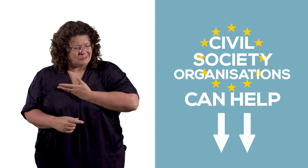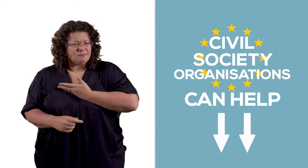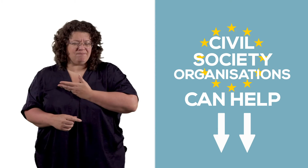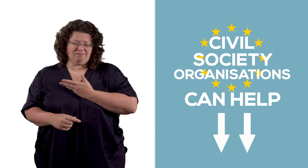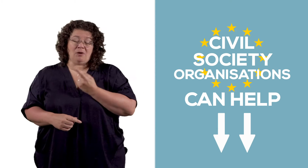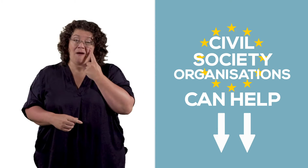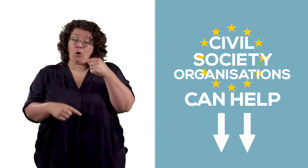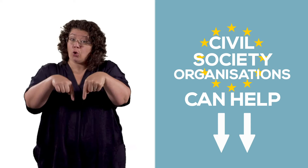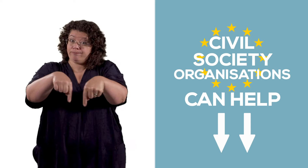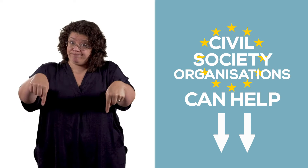in the description box.